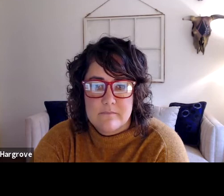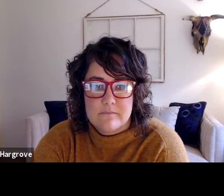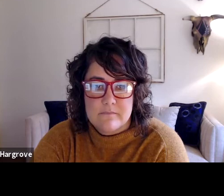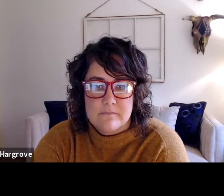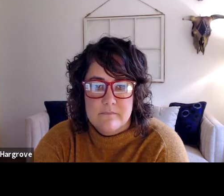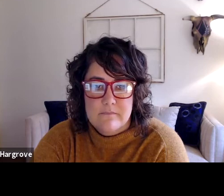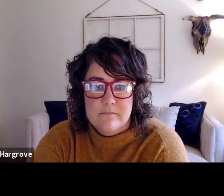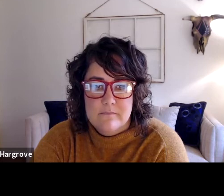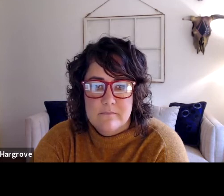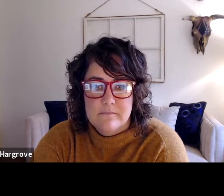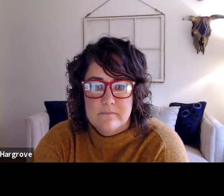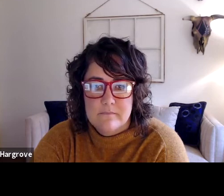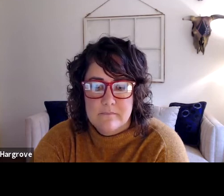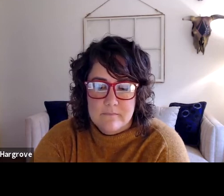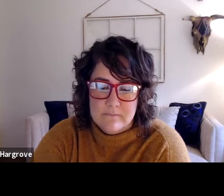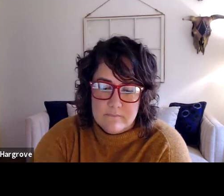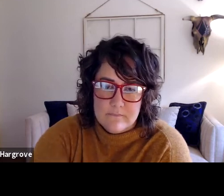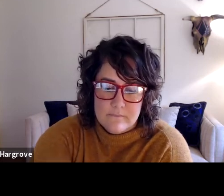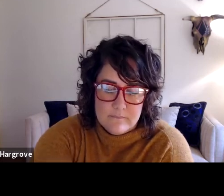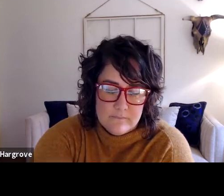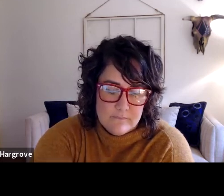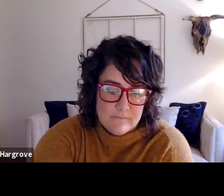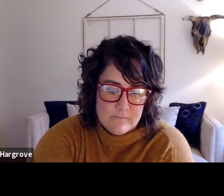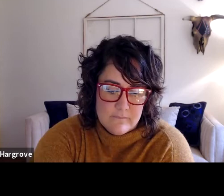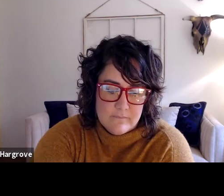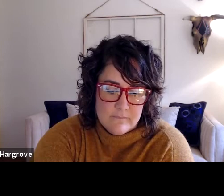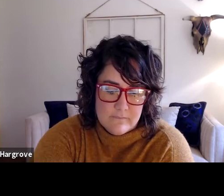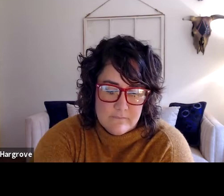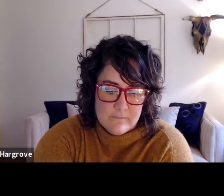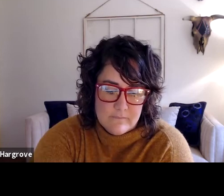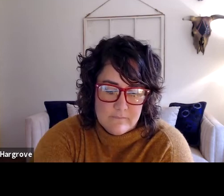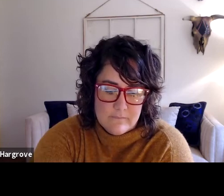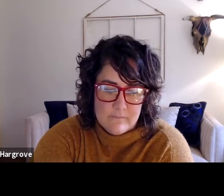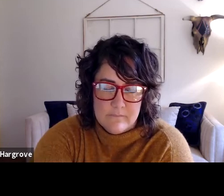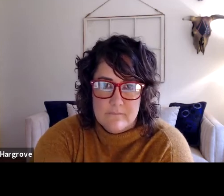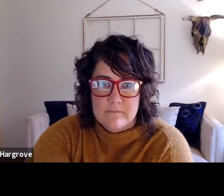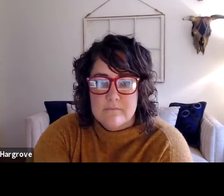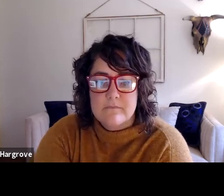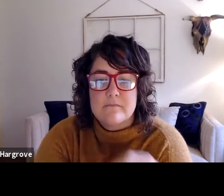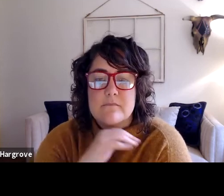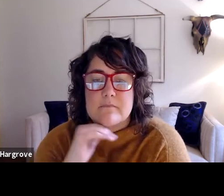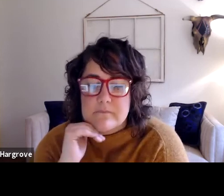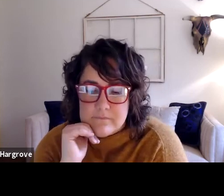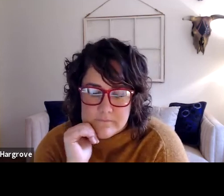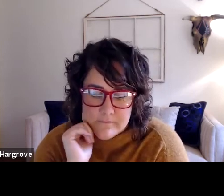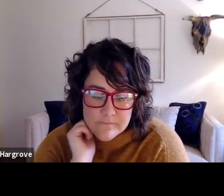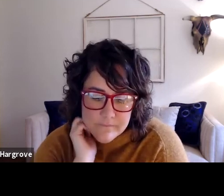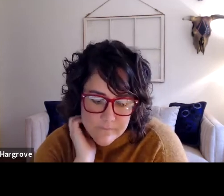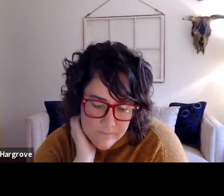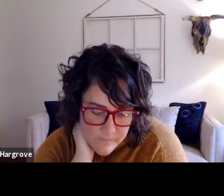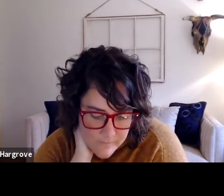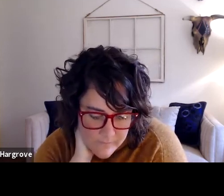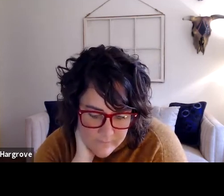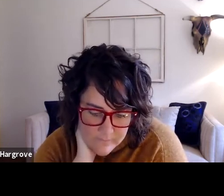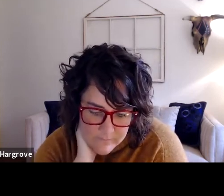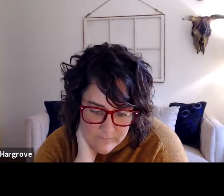off their camera if they need to go do something. I felt like they just felt maybe a little bit more comfortable than they would be just being out